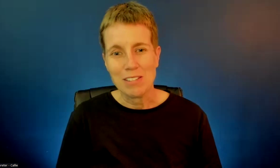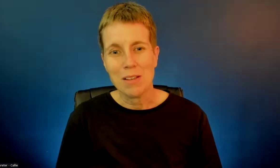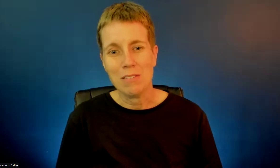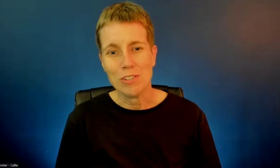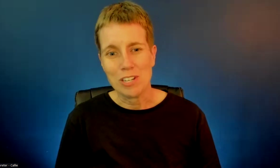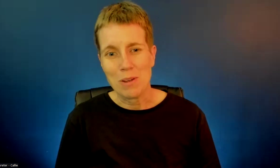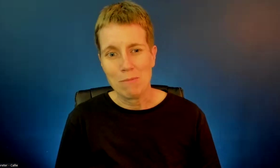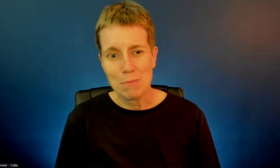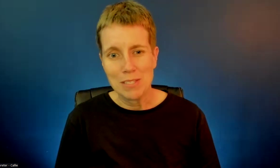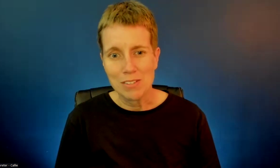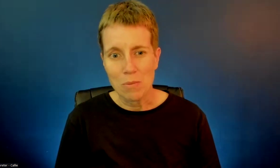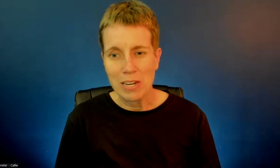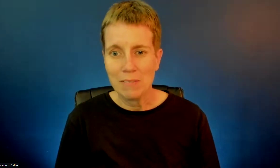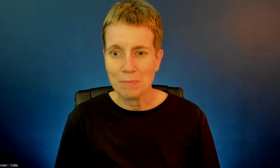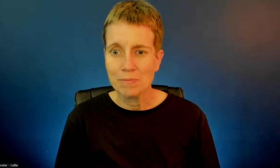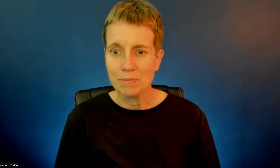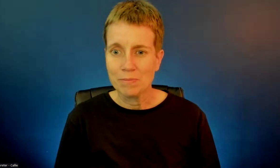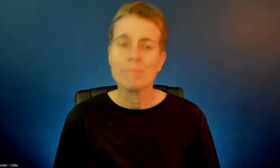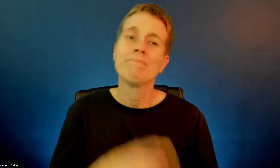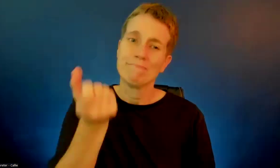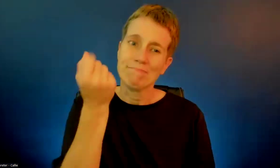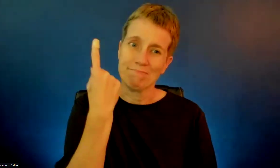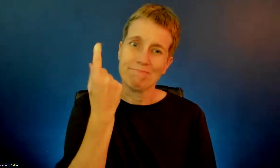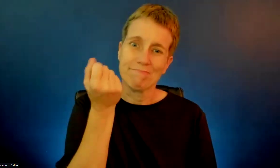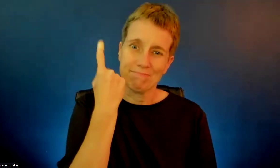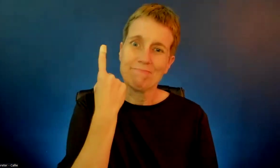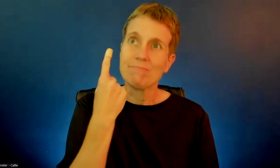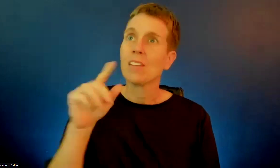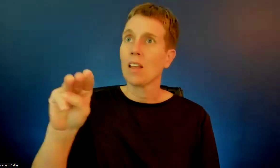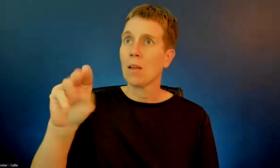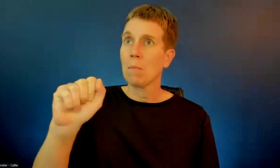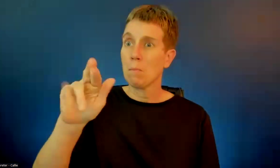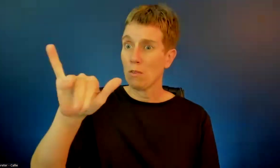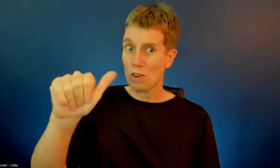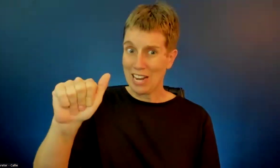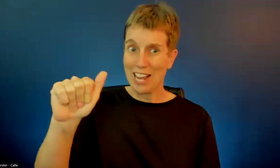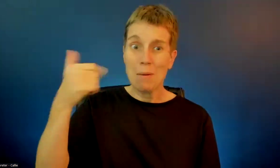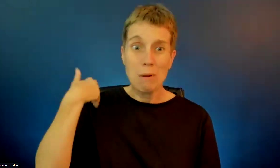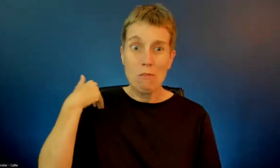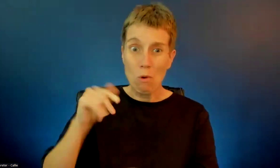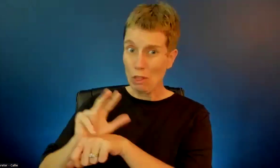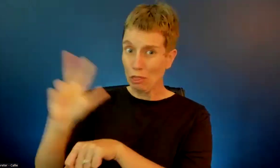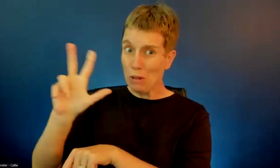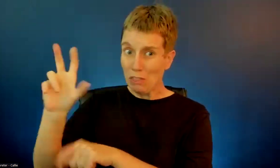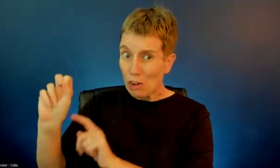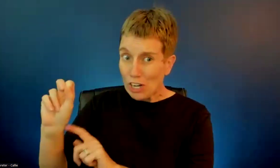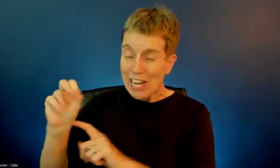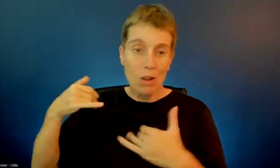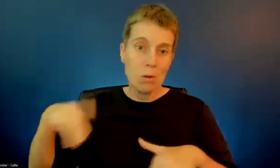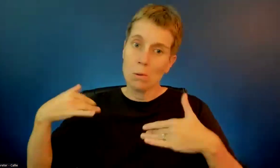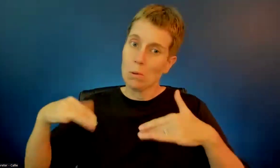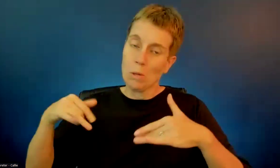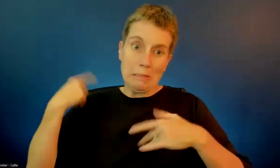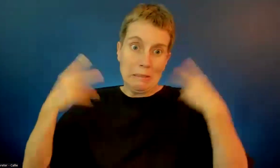And that's unfortunately why I've been missing so many. Because we had 3.30 for a while and I was pushing it out of breath, like probably